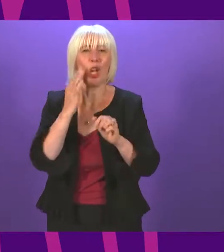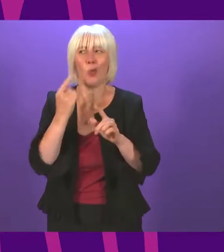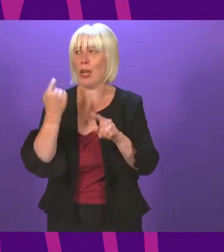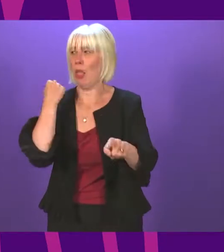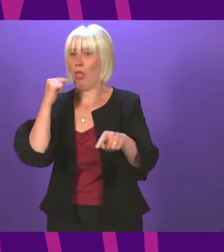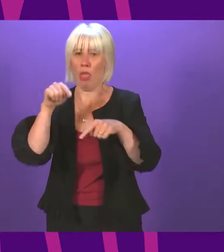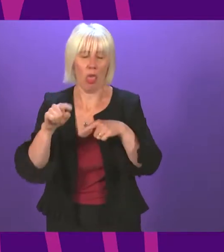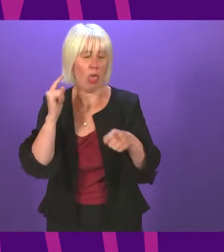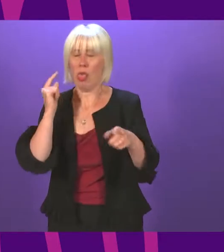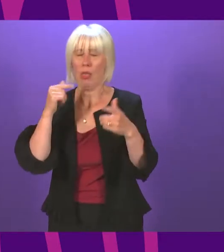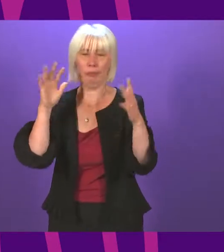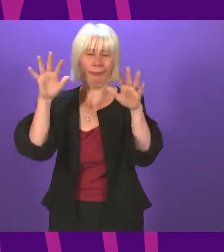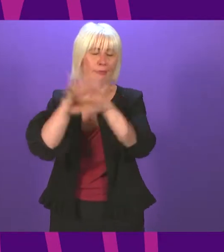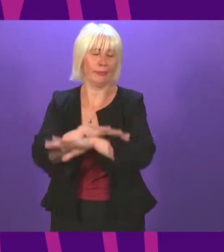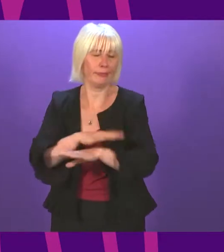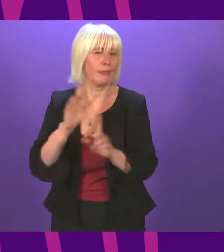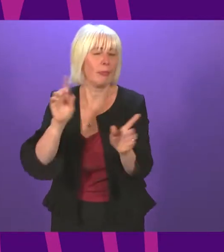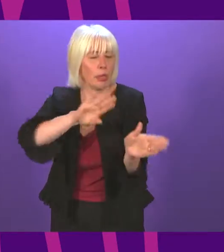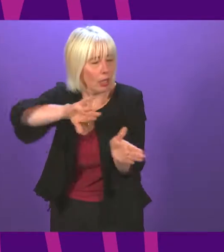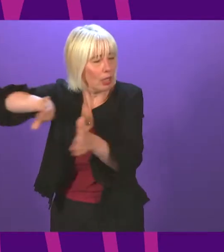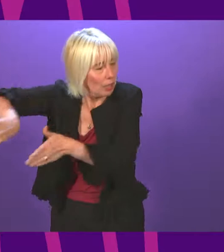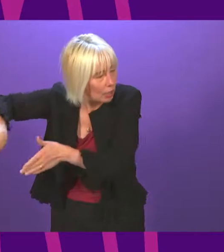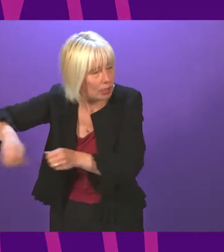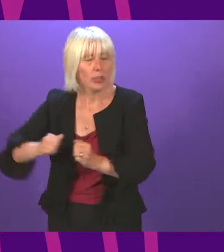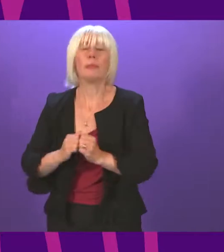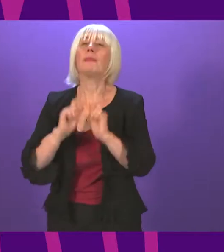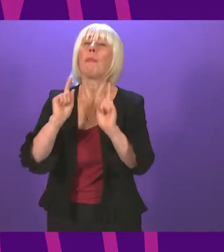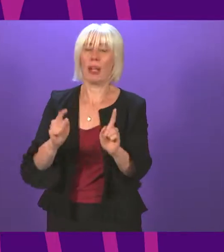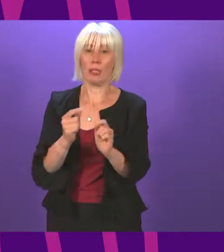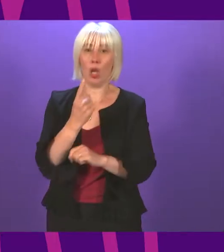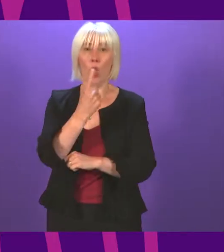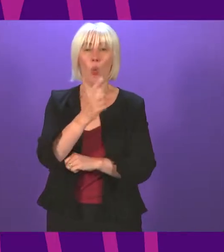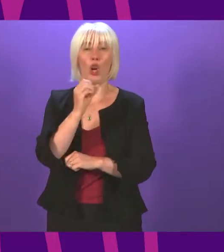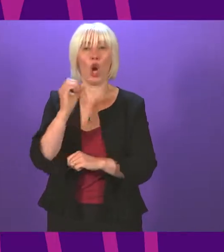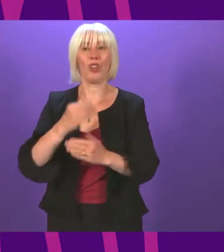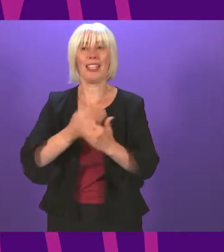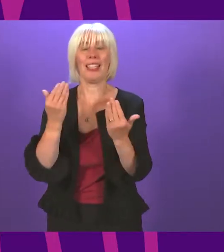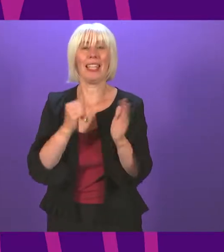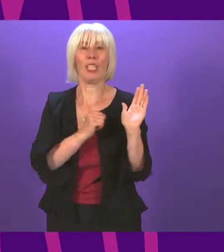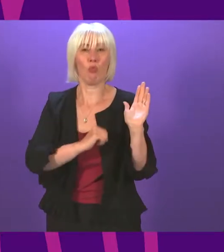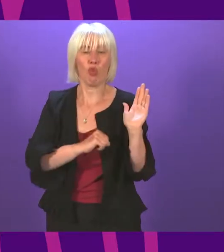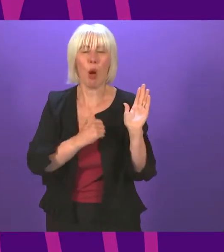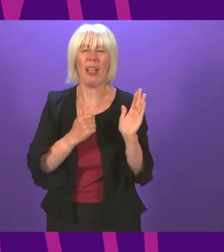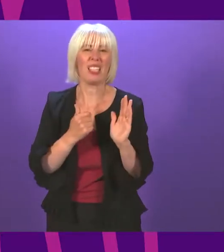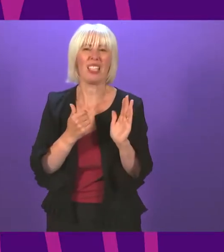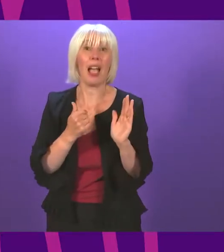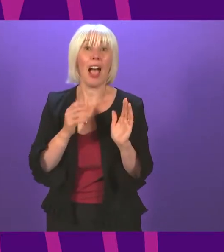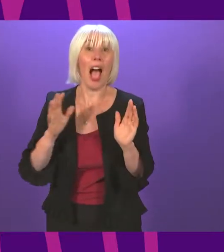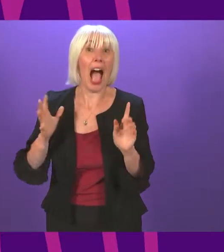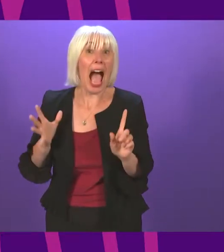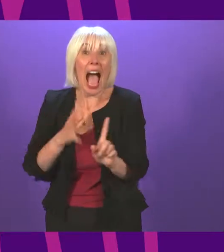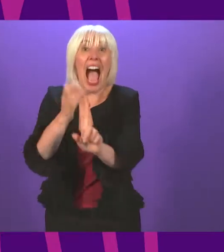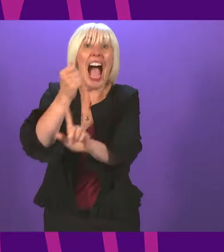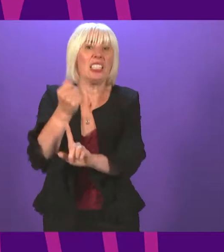entire period of the election. But given these facts, the 100 days' promises lack ambition and there are glaring